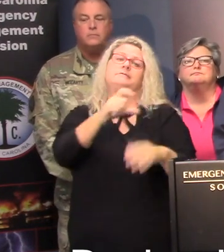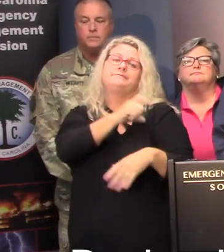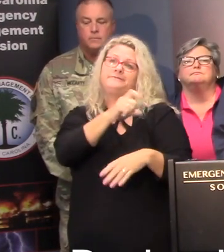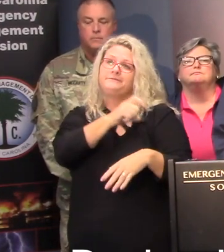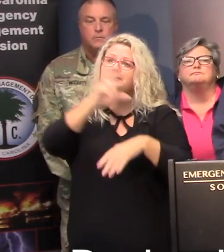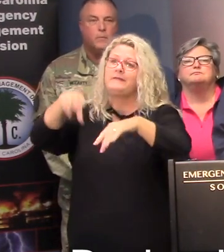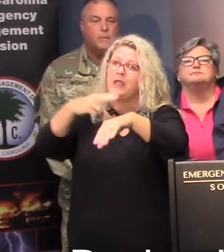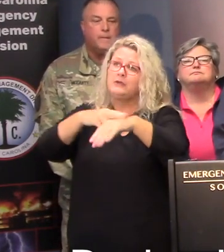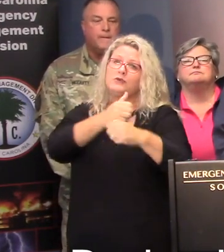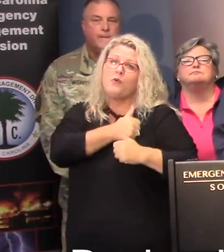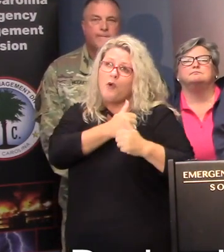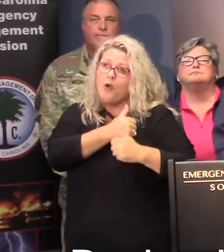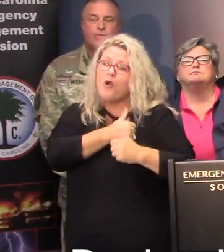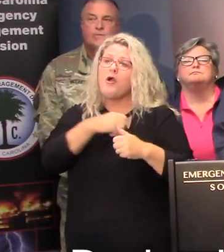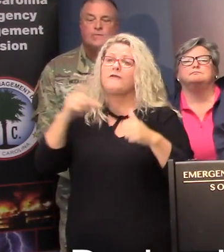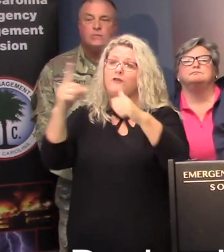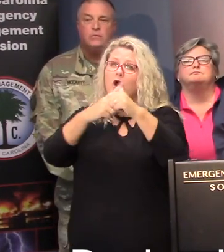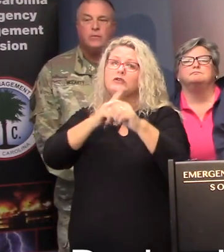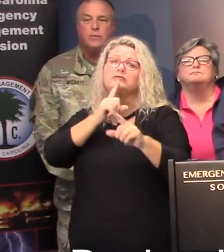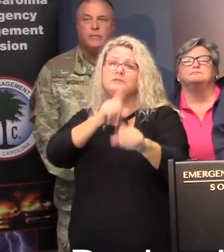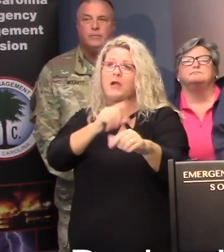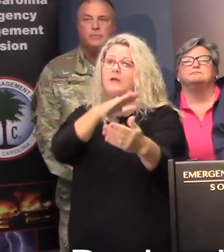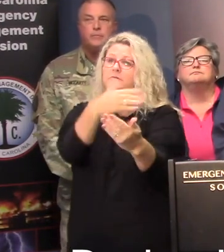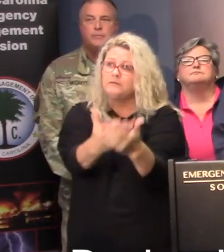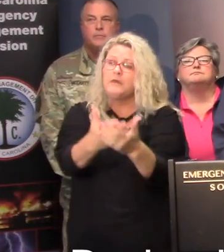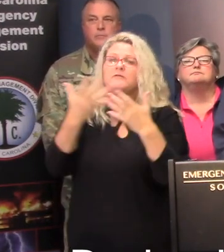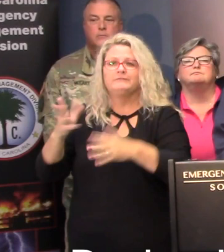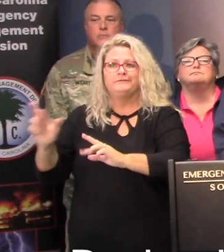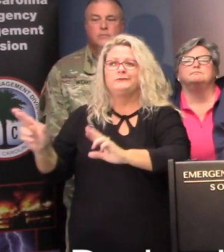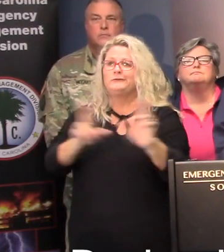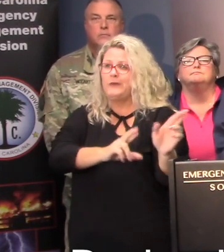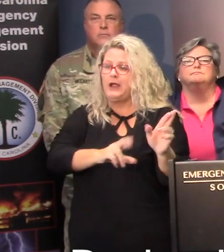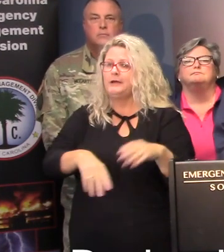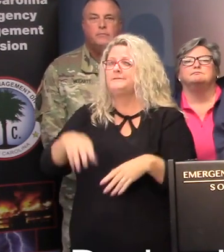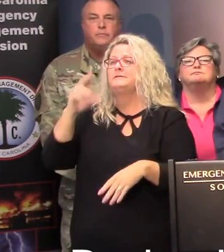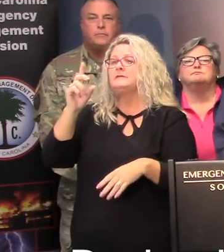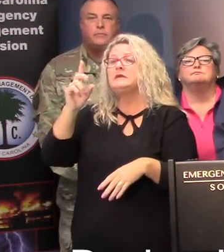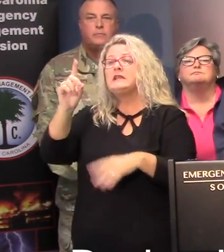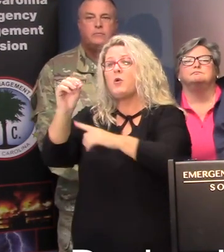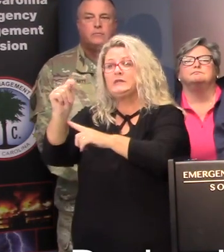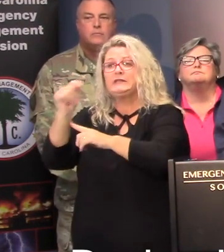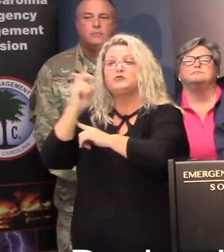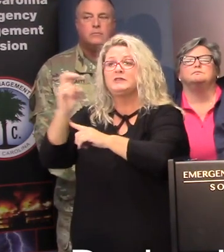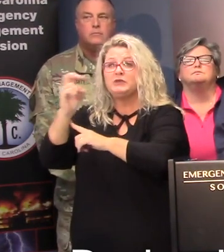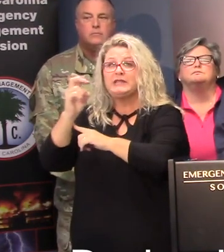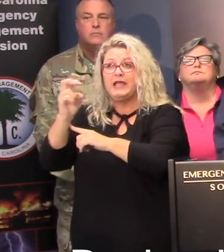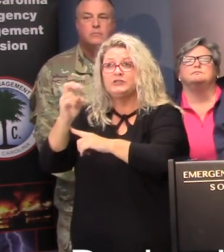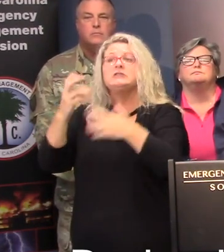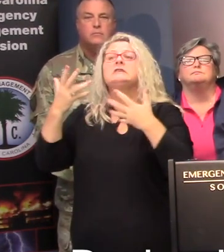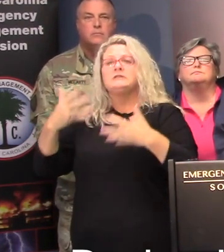responders have been fully mobilized. South Carolina Department of Transportation has increased the number of their motorist